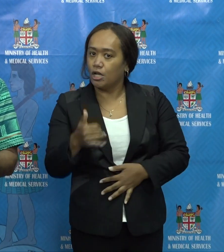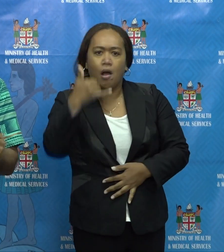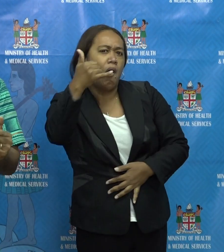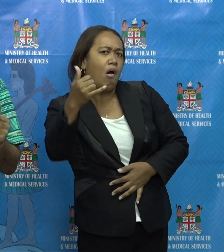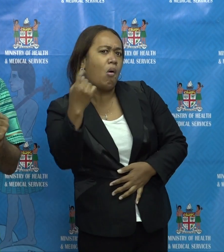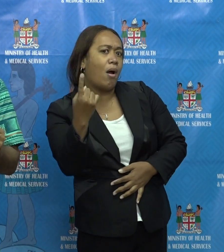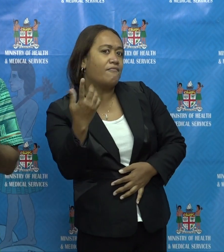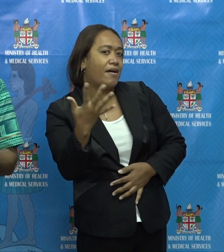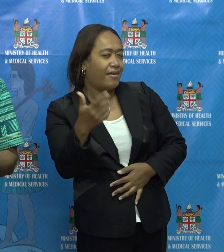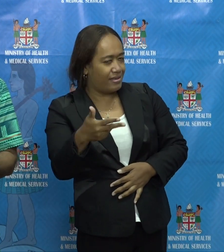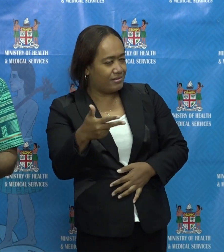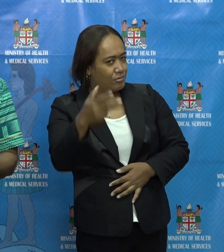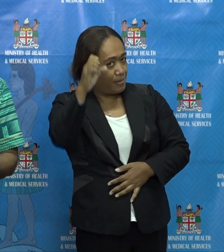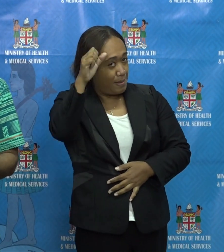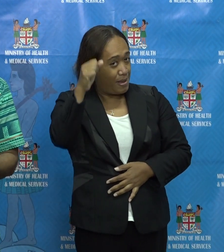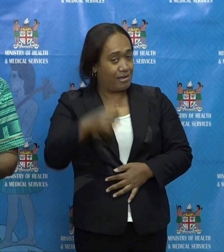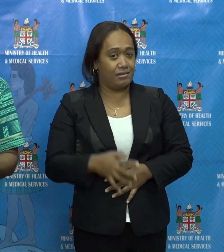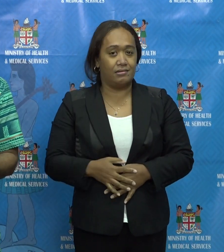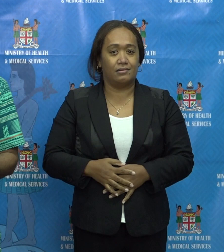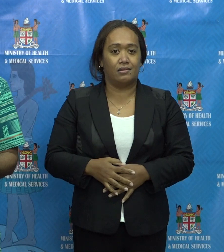This virus arrives in waves.